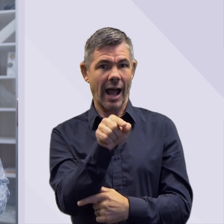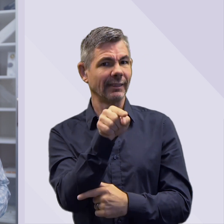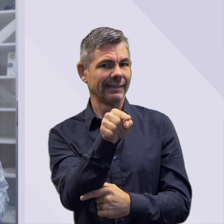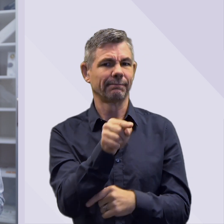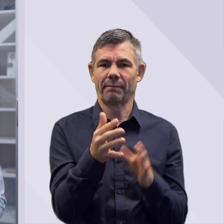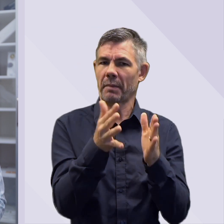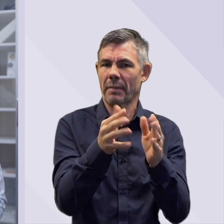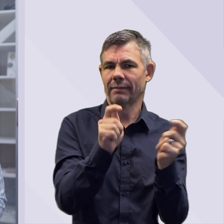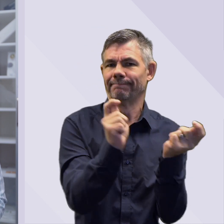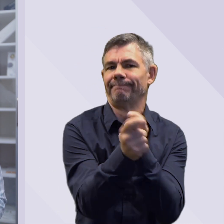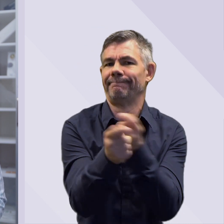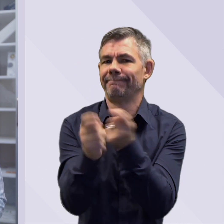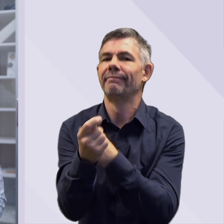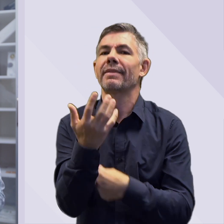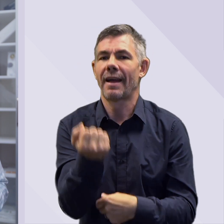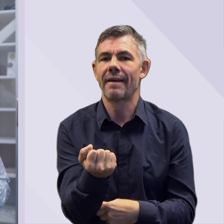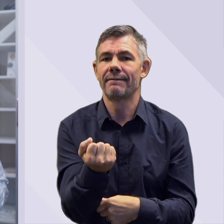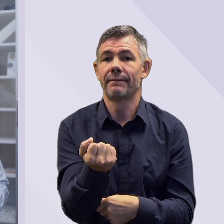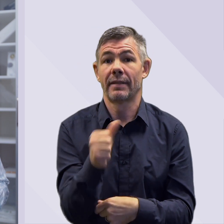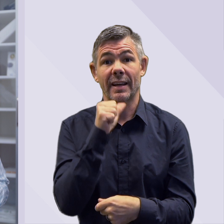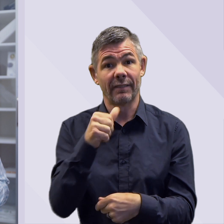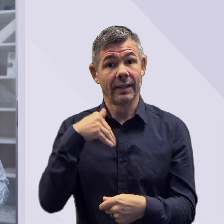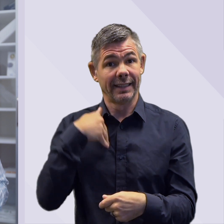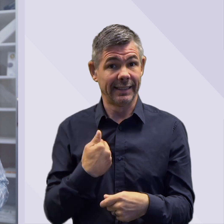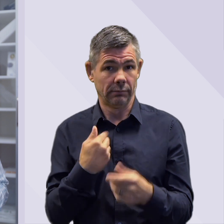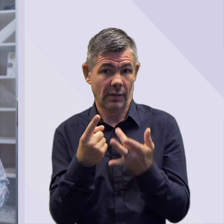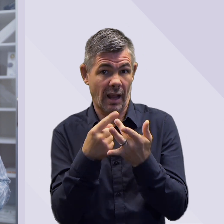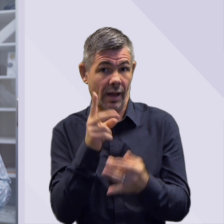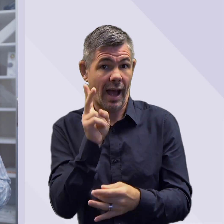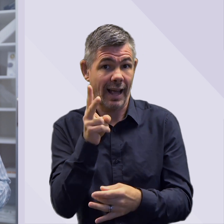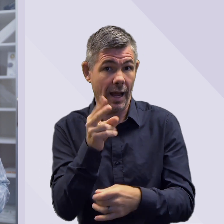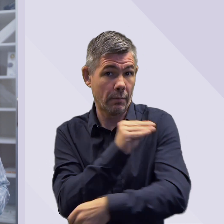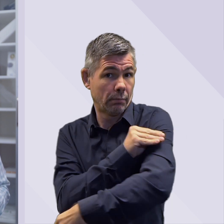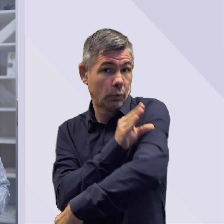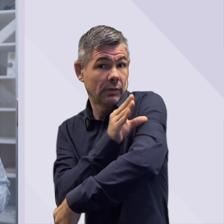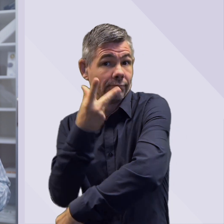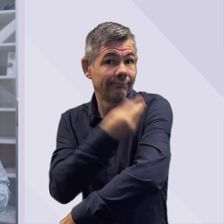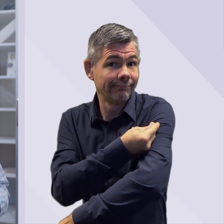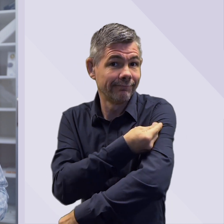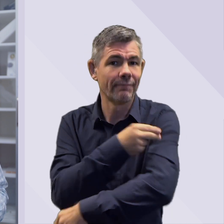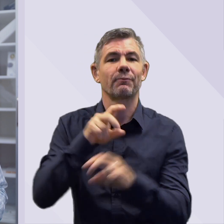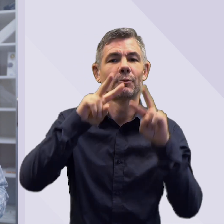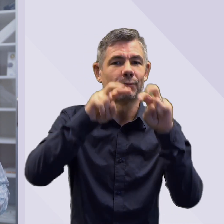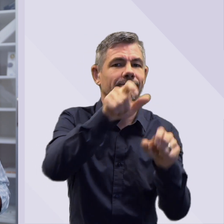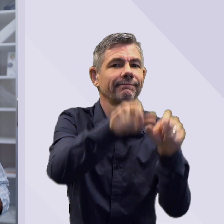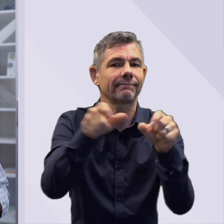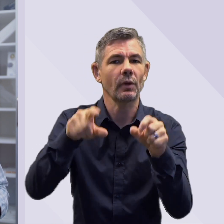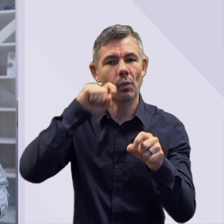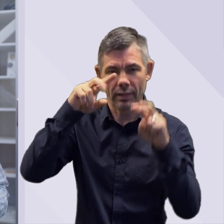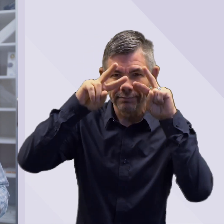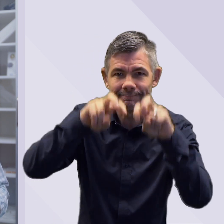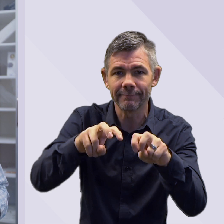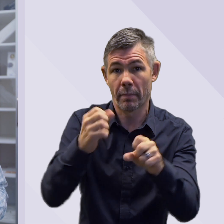it's like gazing into a crystal ball viruses do mutate and so if it